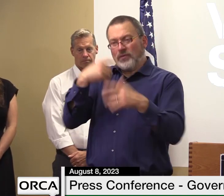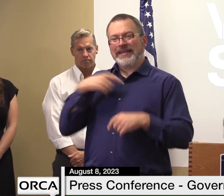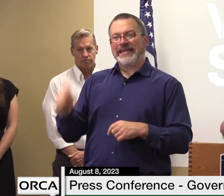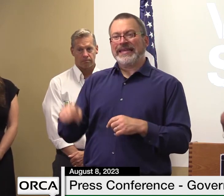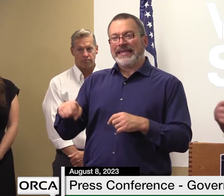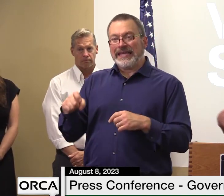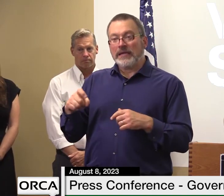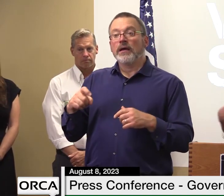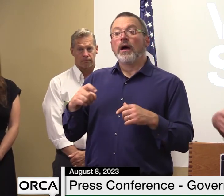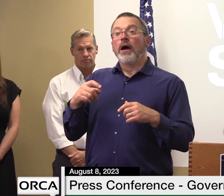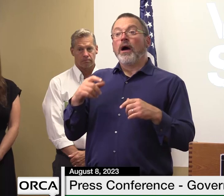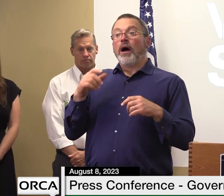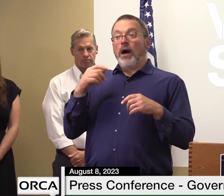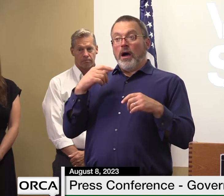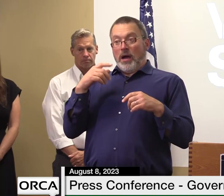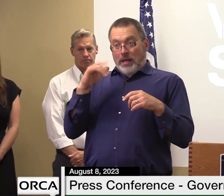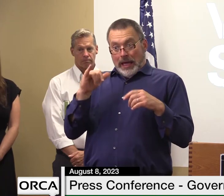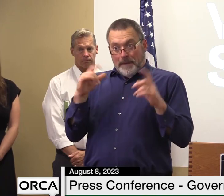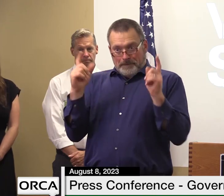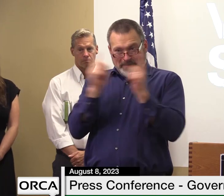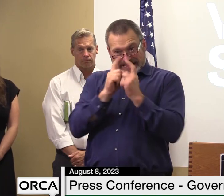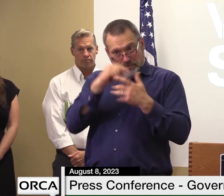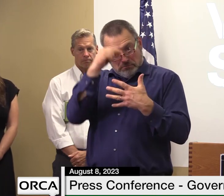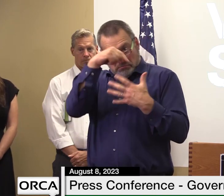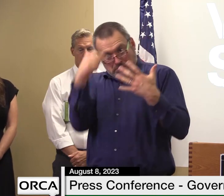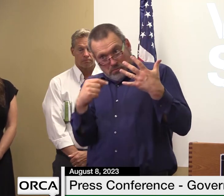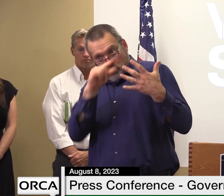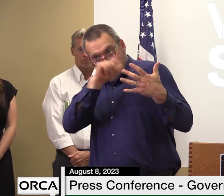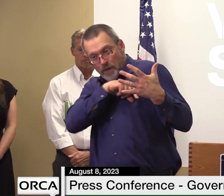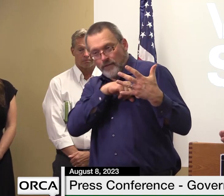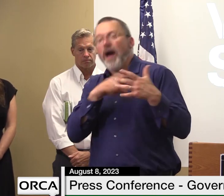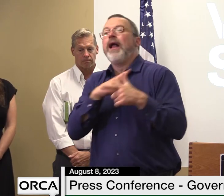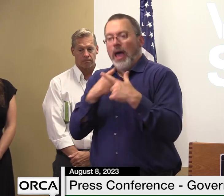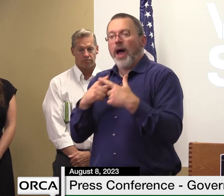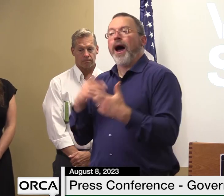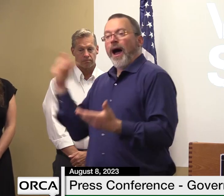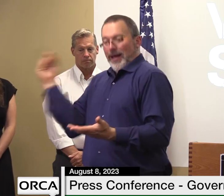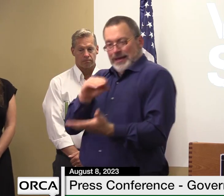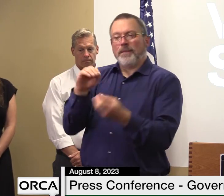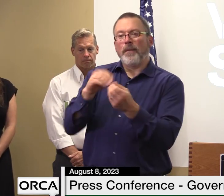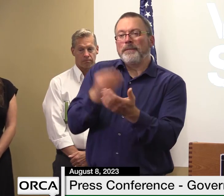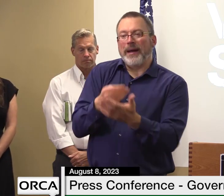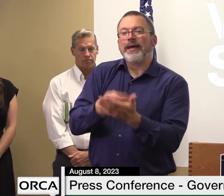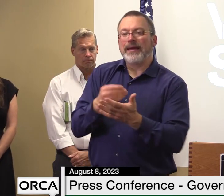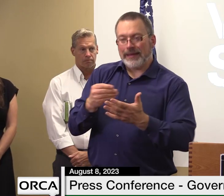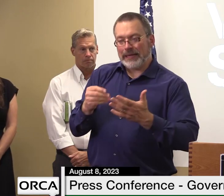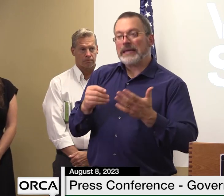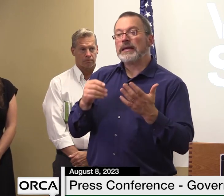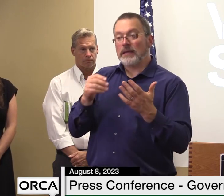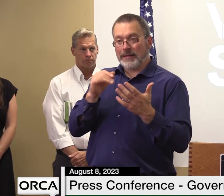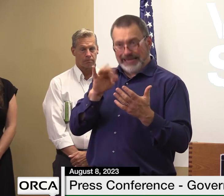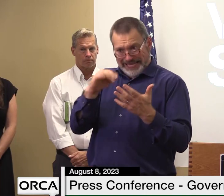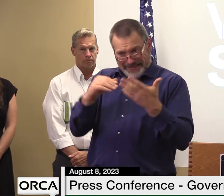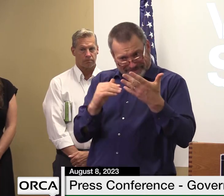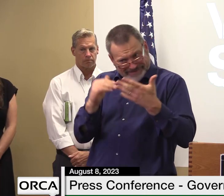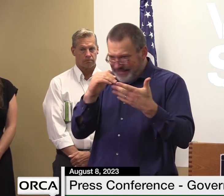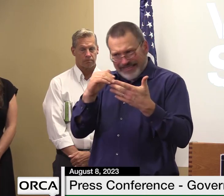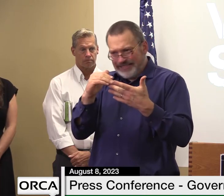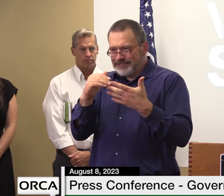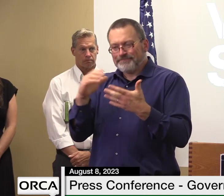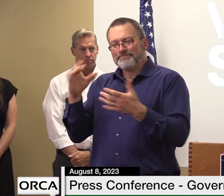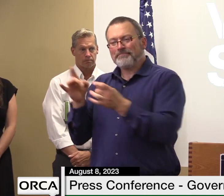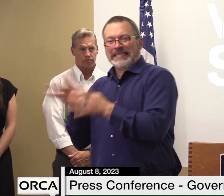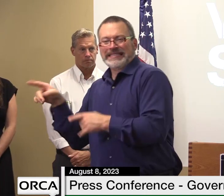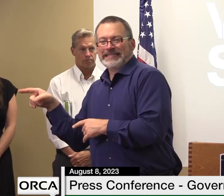another declaration or another threshold so that we can create another opportunity in a separate county but